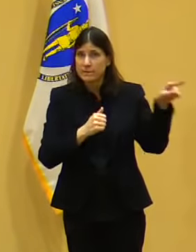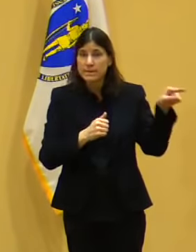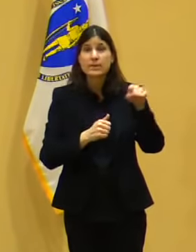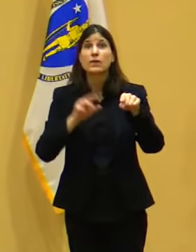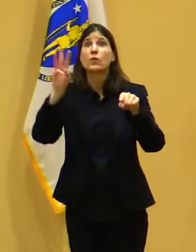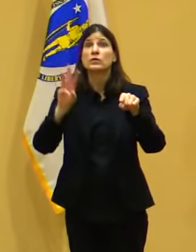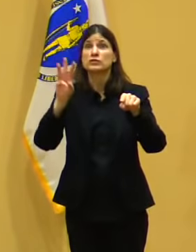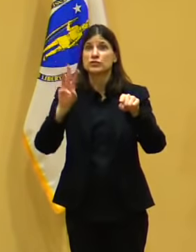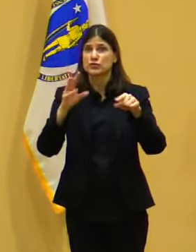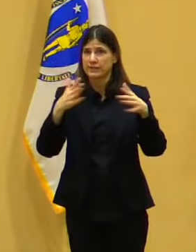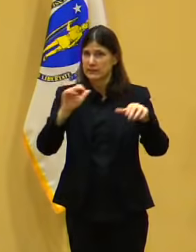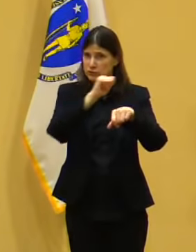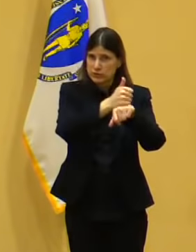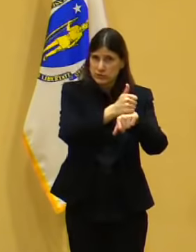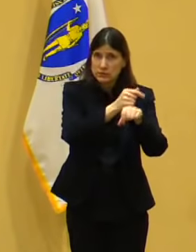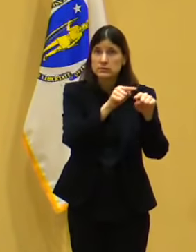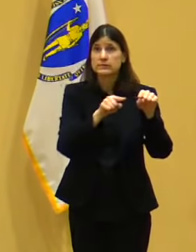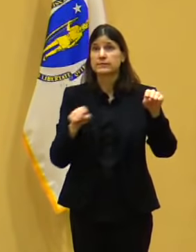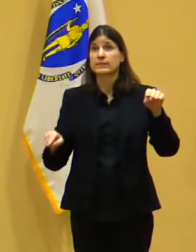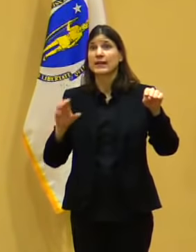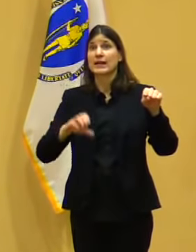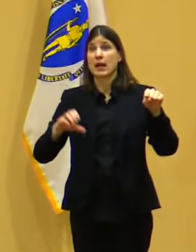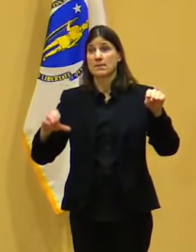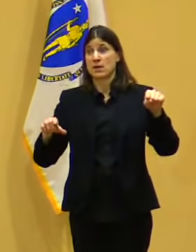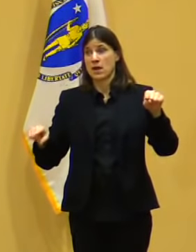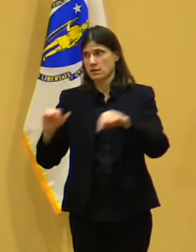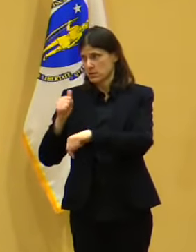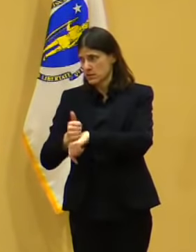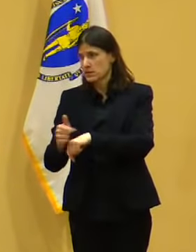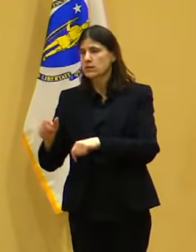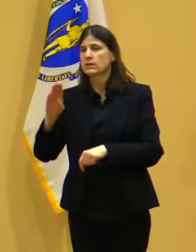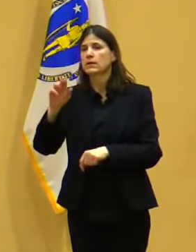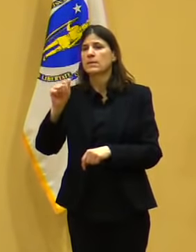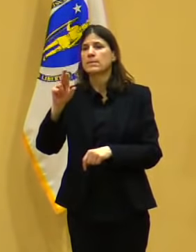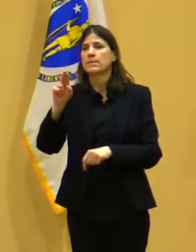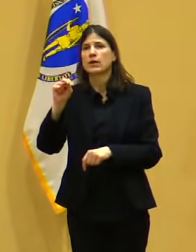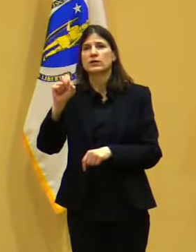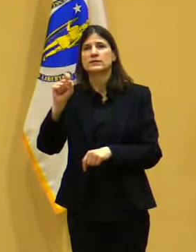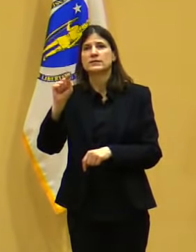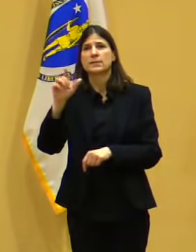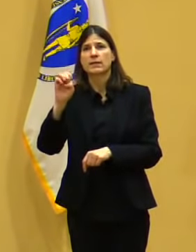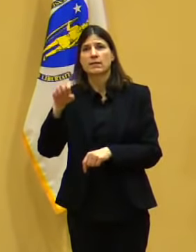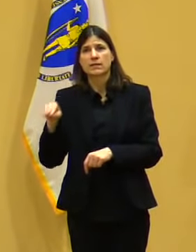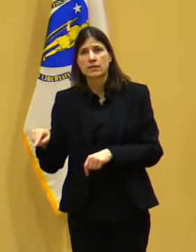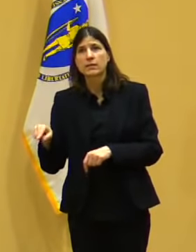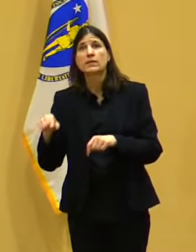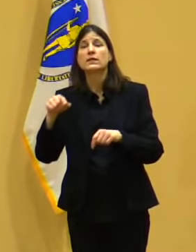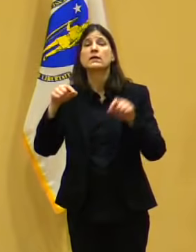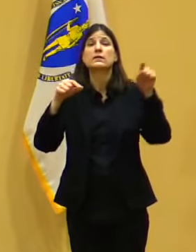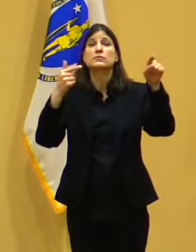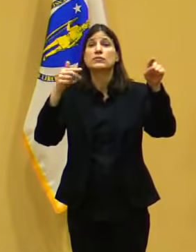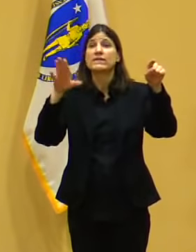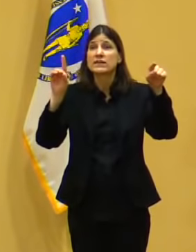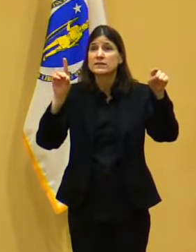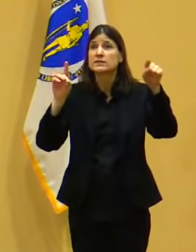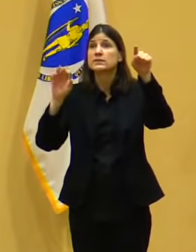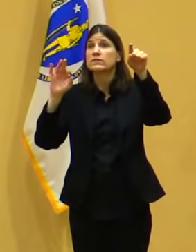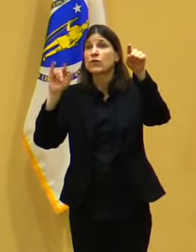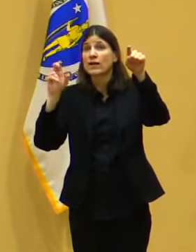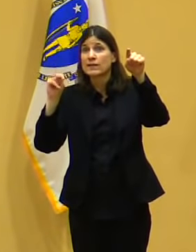collaborative in Franklin County. That is, in many respects, the fastest and best way to move